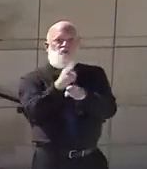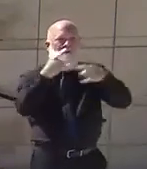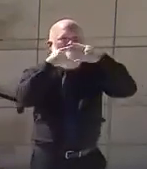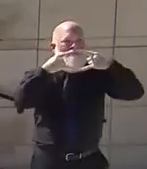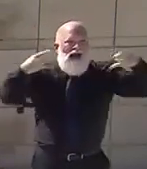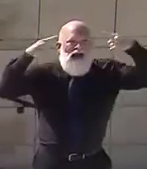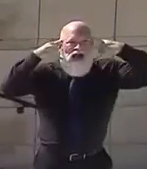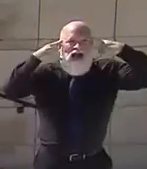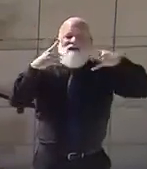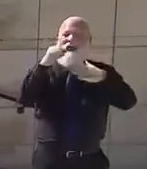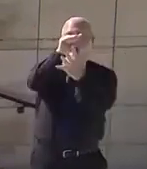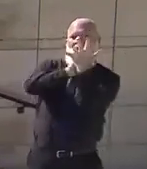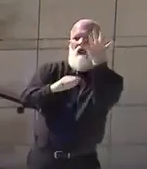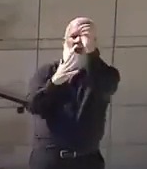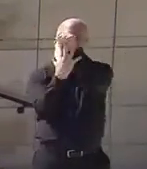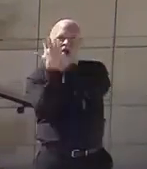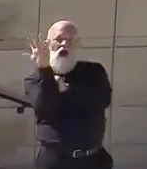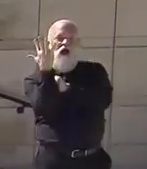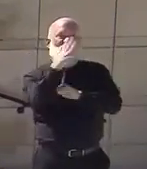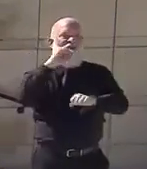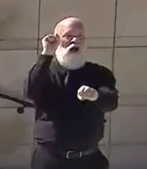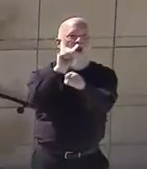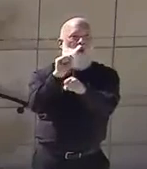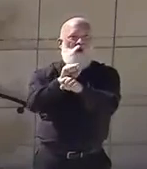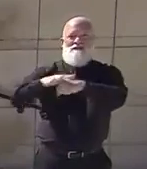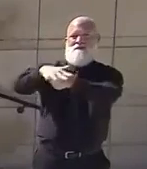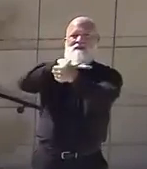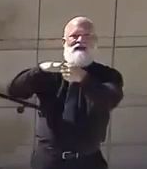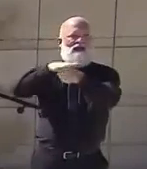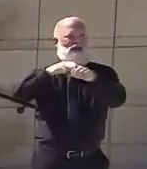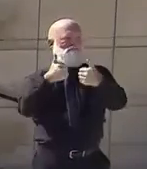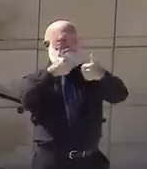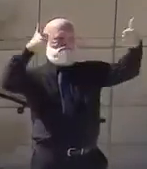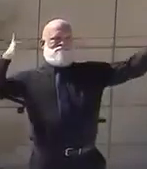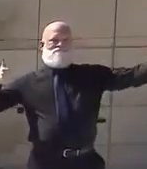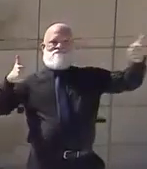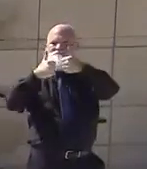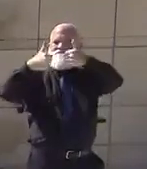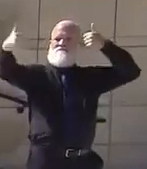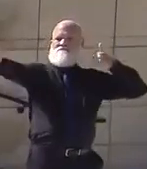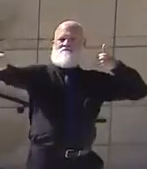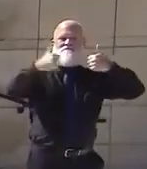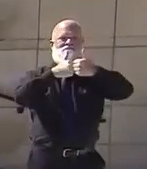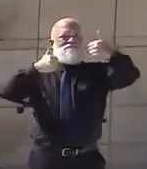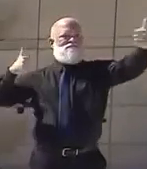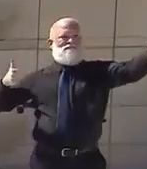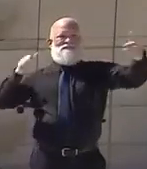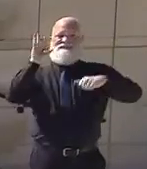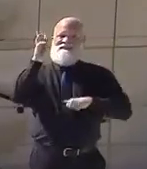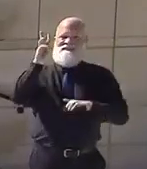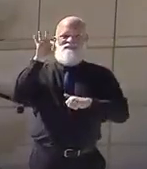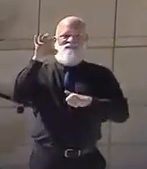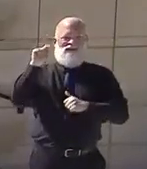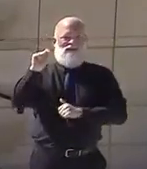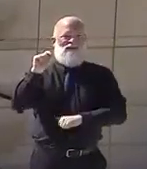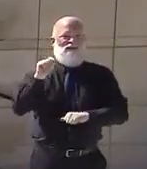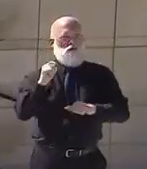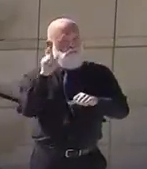six feet, and teleworking where at all possible, and implementing staggered shifts.